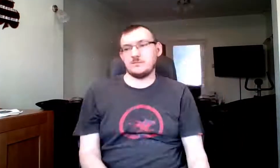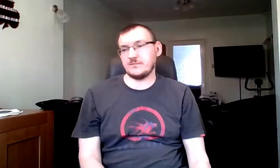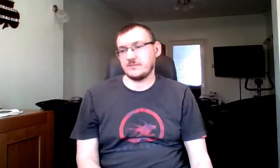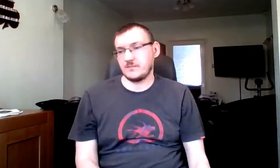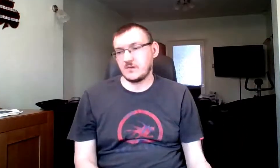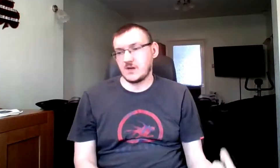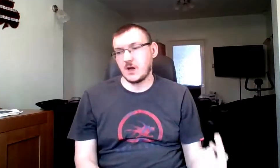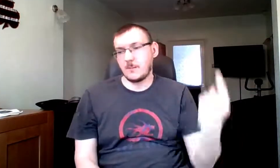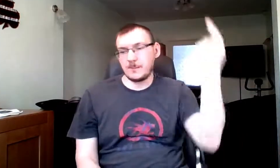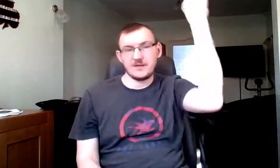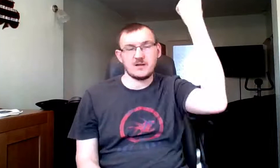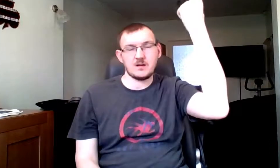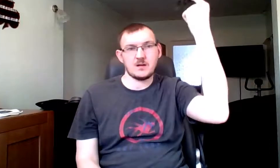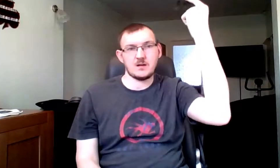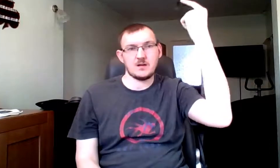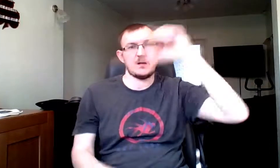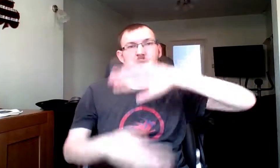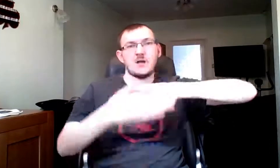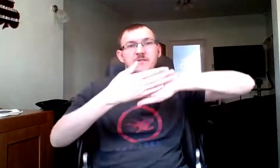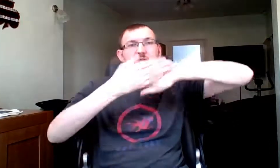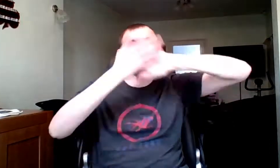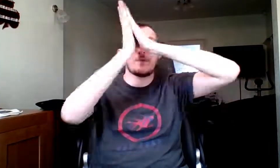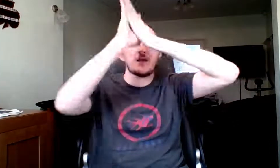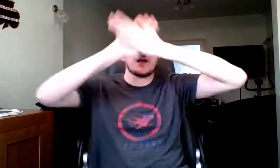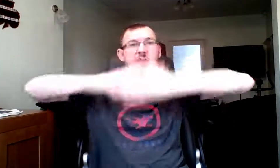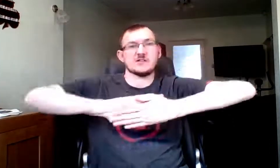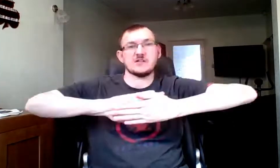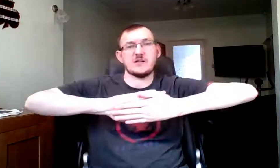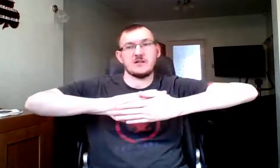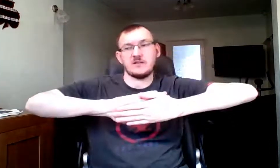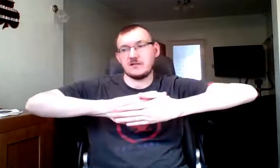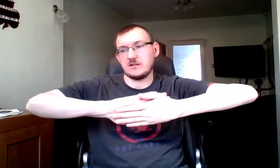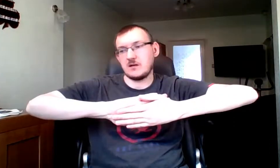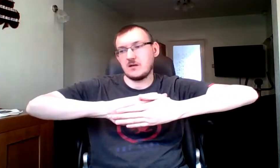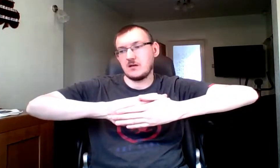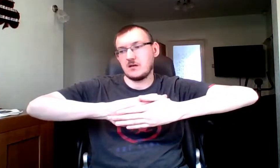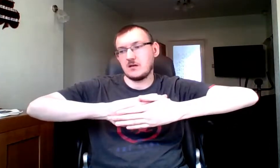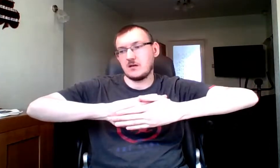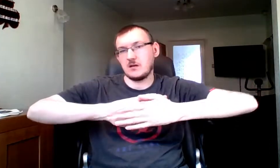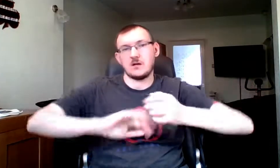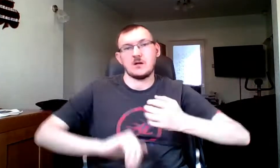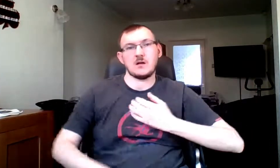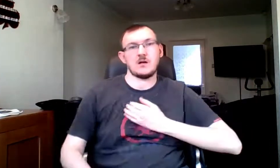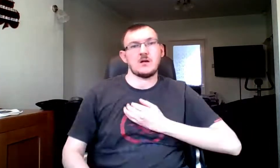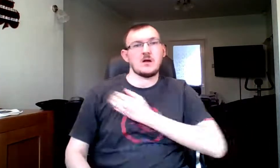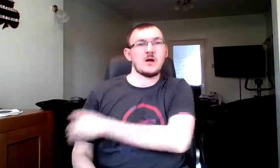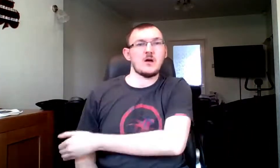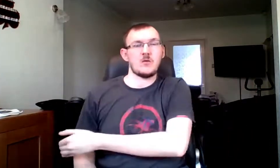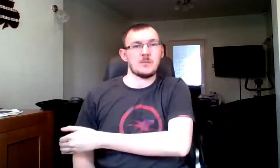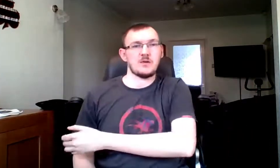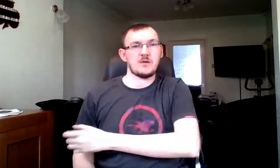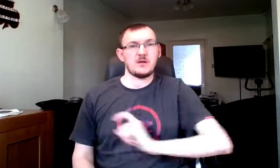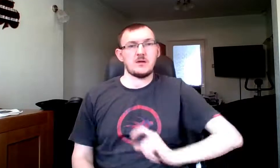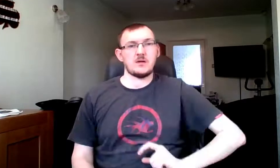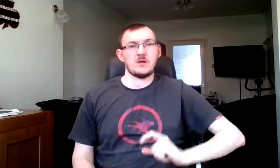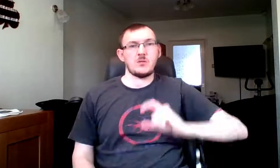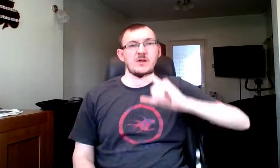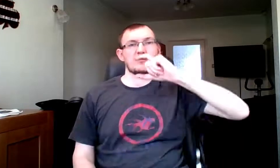up from the ashes, hope will